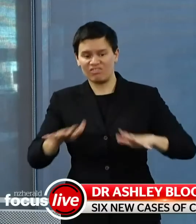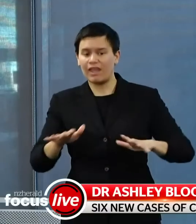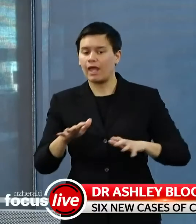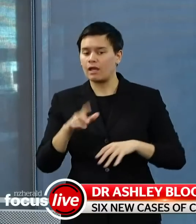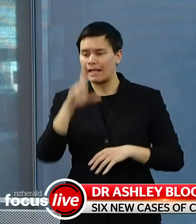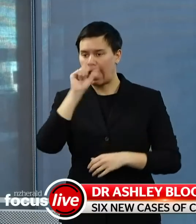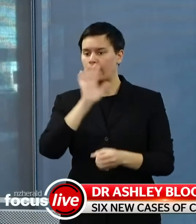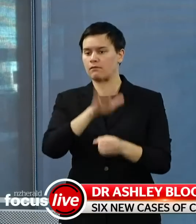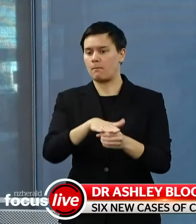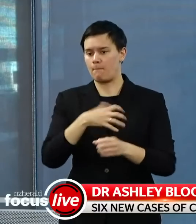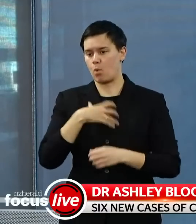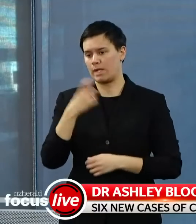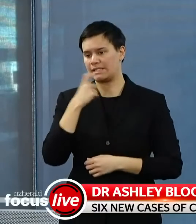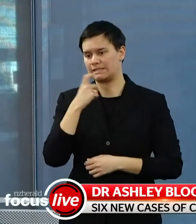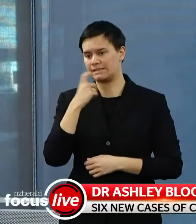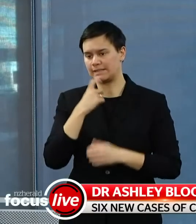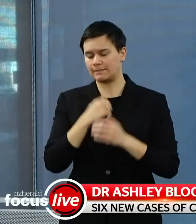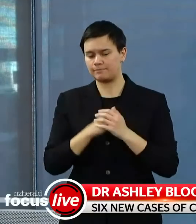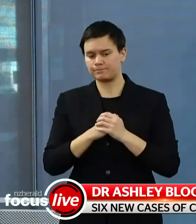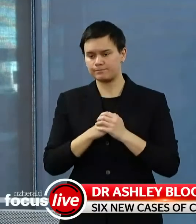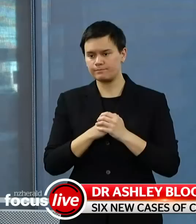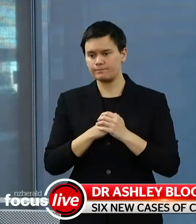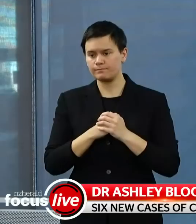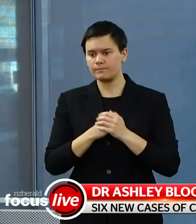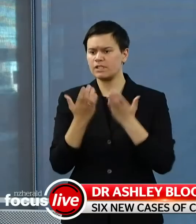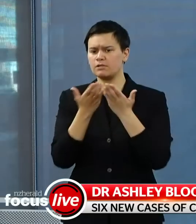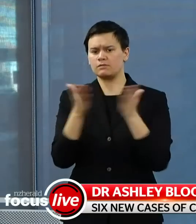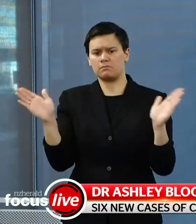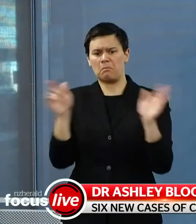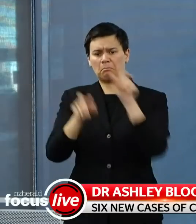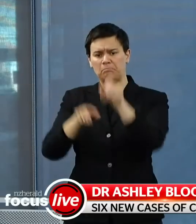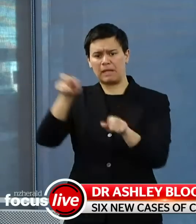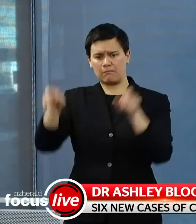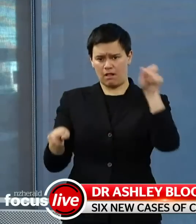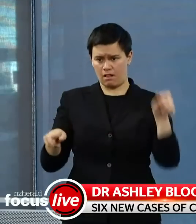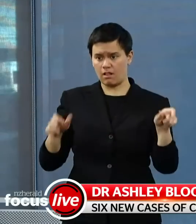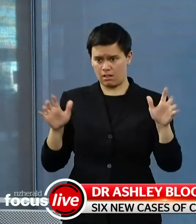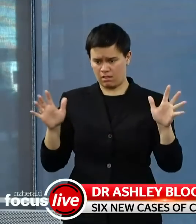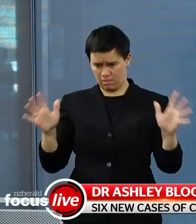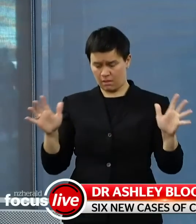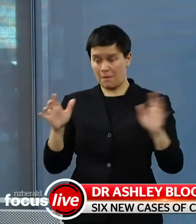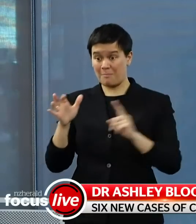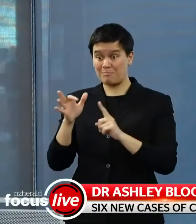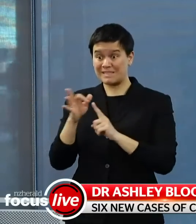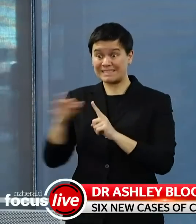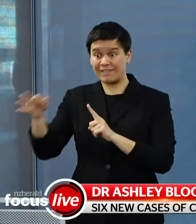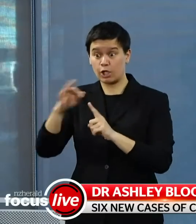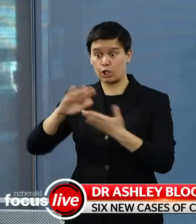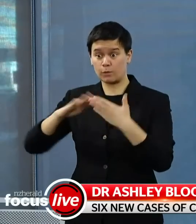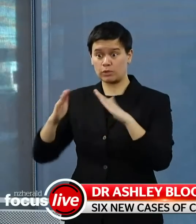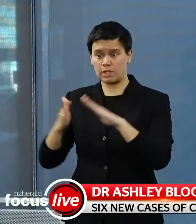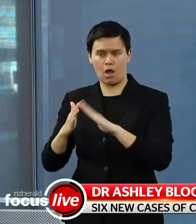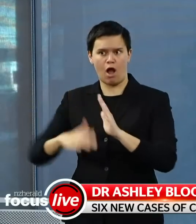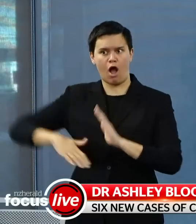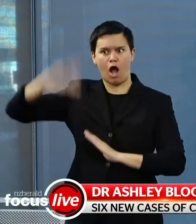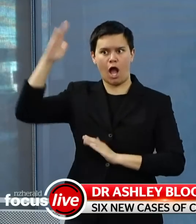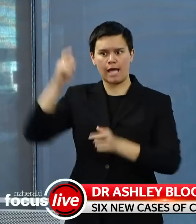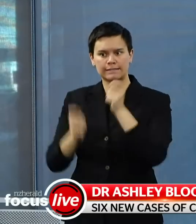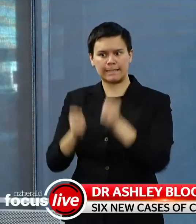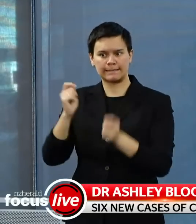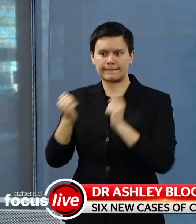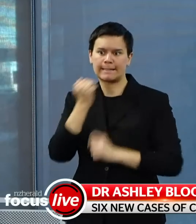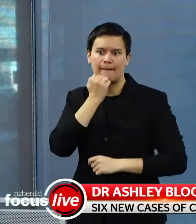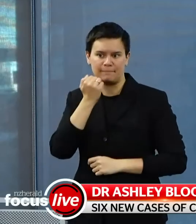testing among specific have been over double those of the general population through this outbreak, particularly in Auckland, Waitemita and Counties Manukau